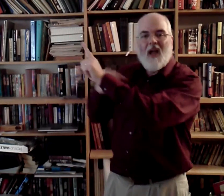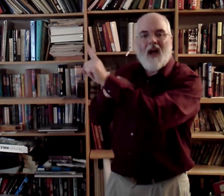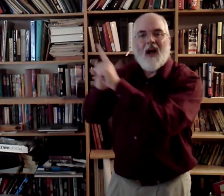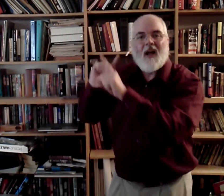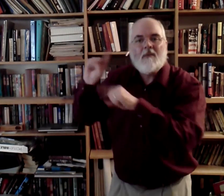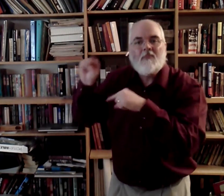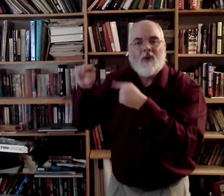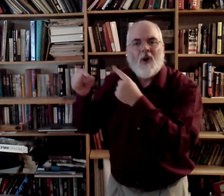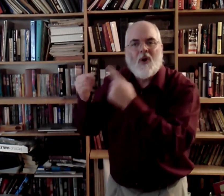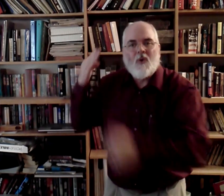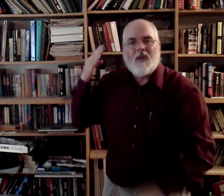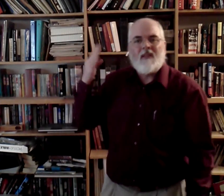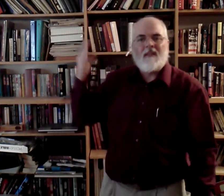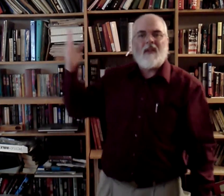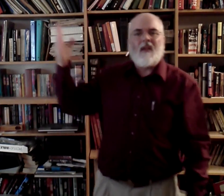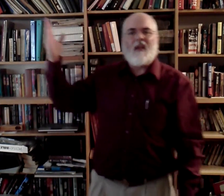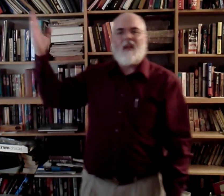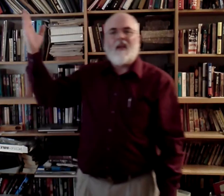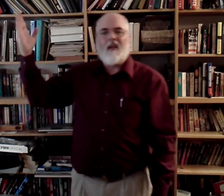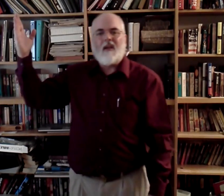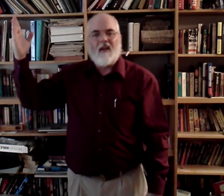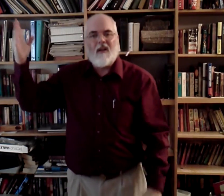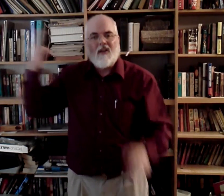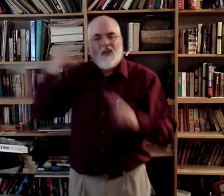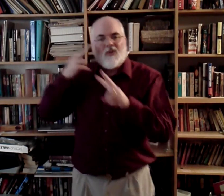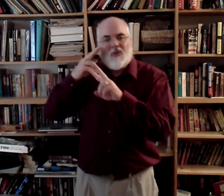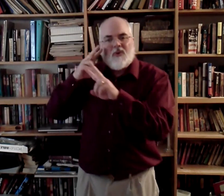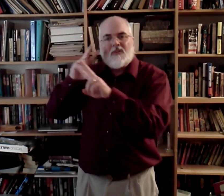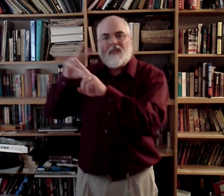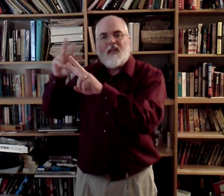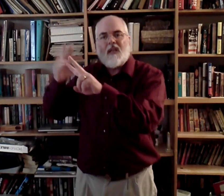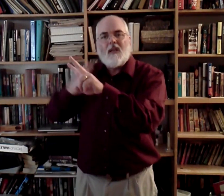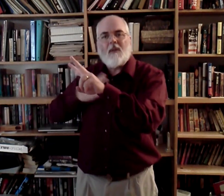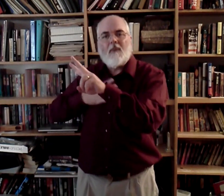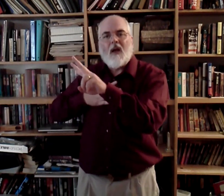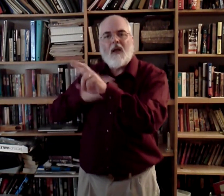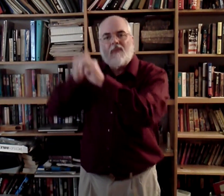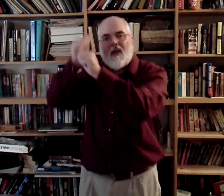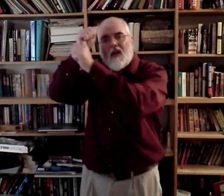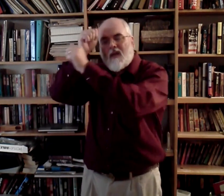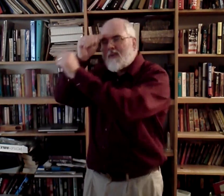I'm going there to see my Father.